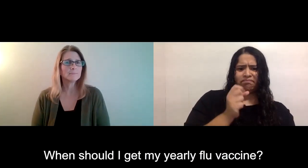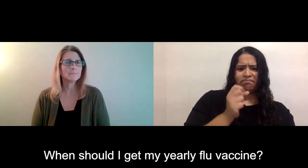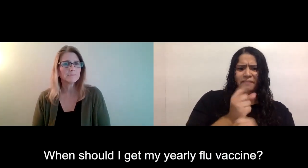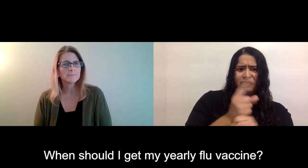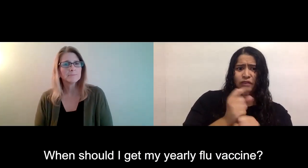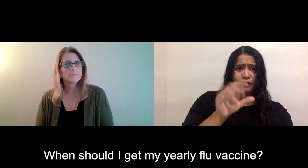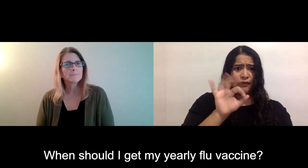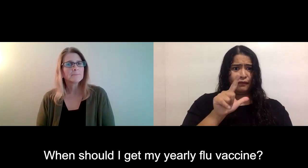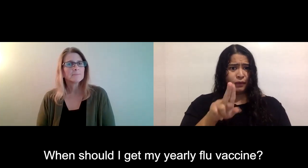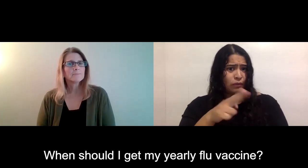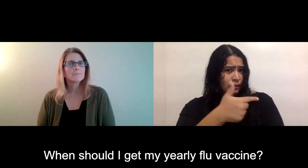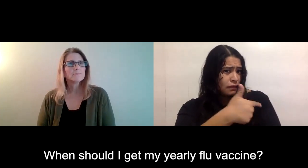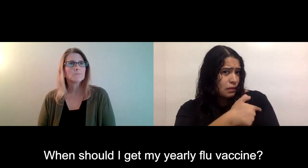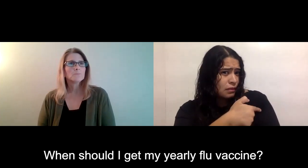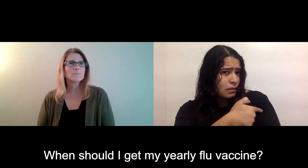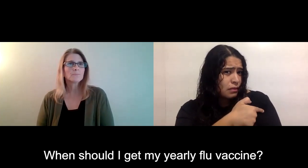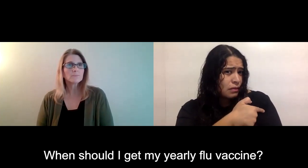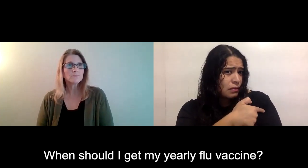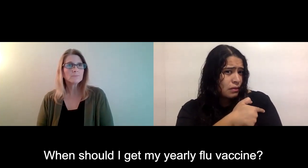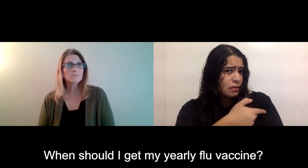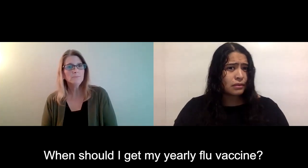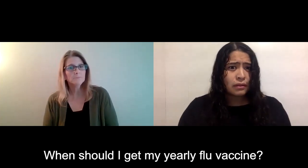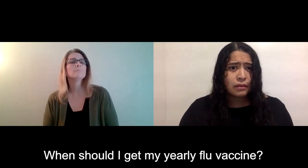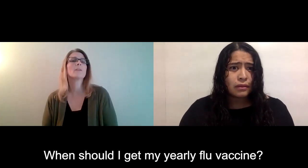When should I get my yearly flu vaccine?